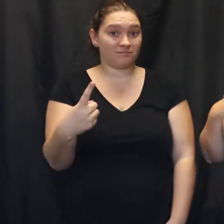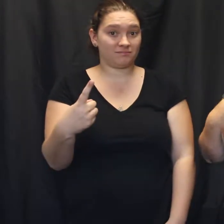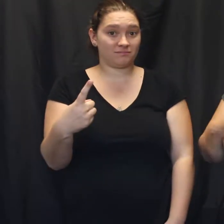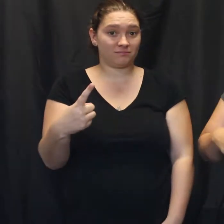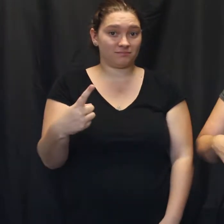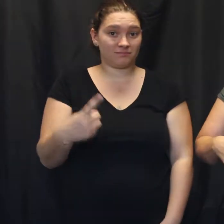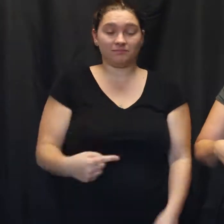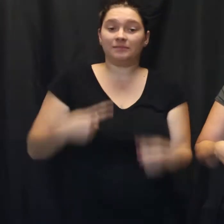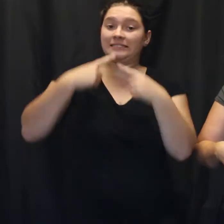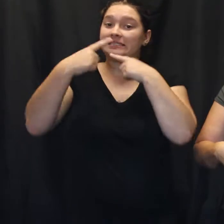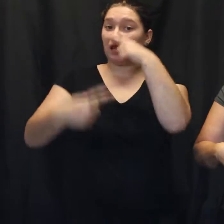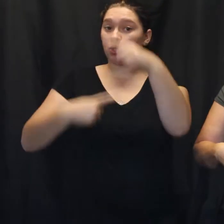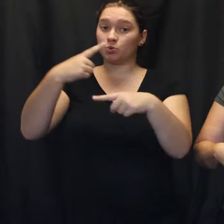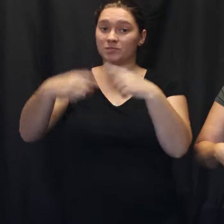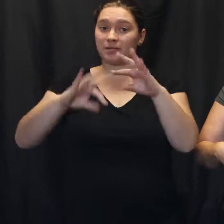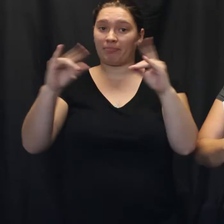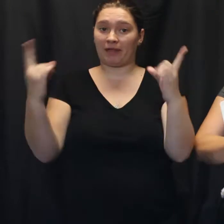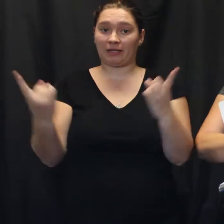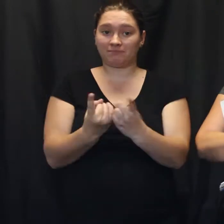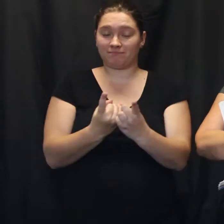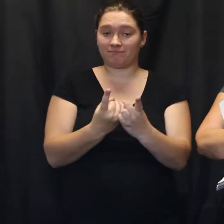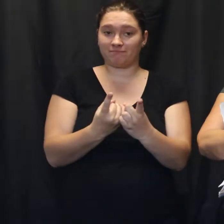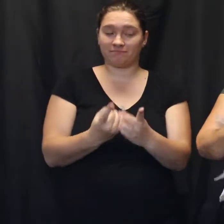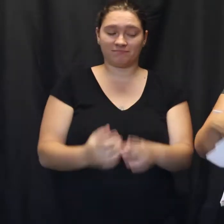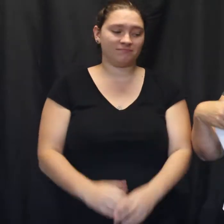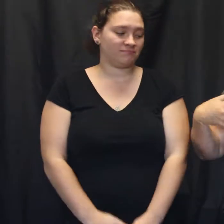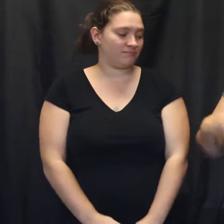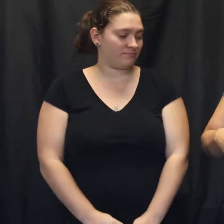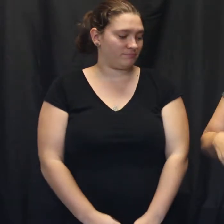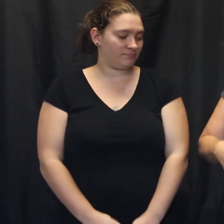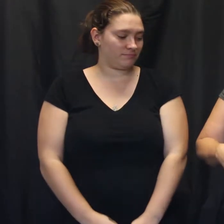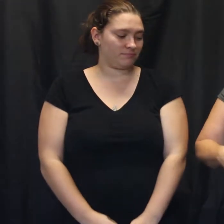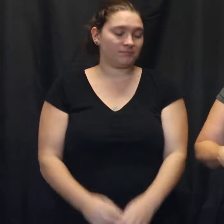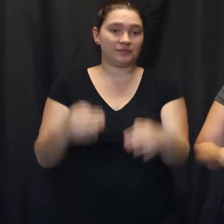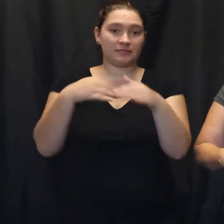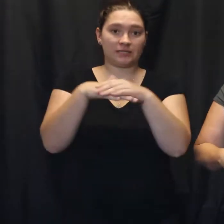I'm telling you something. It's in descriptions.